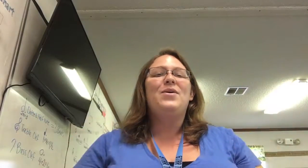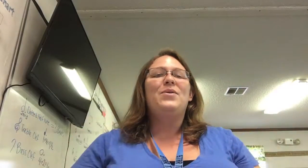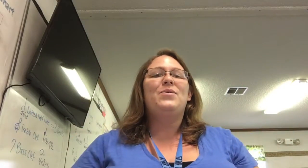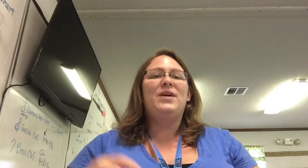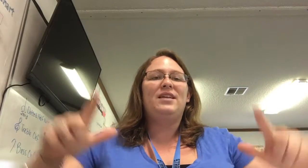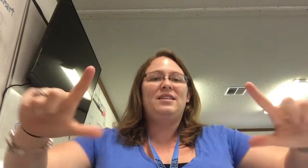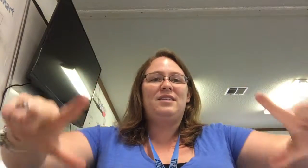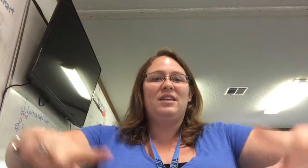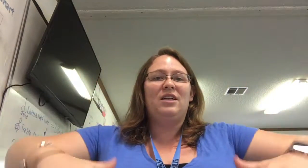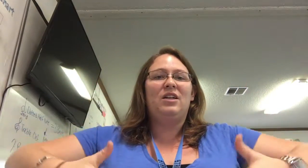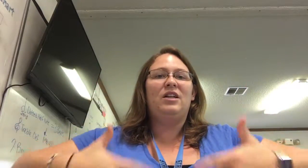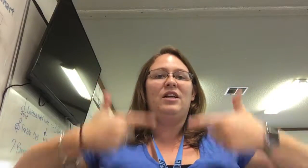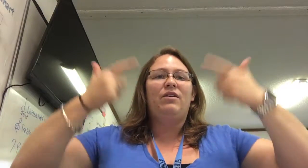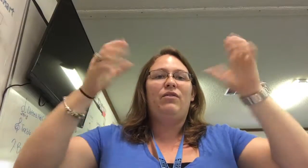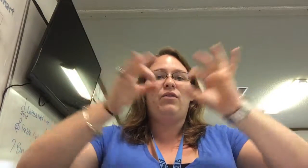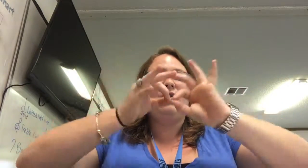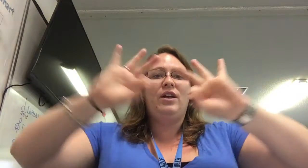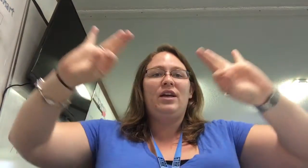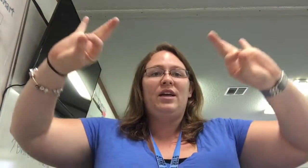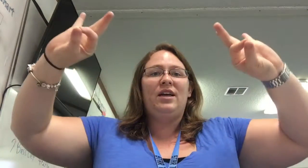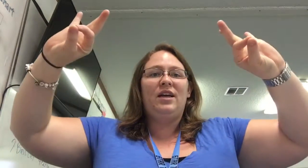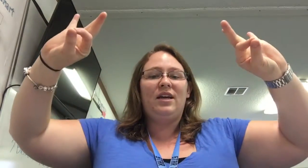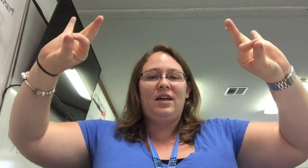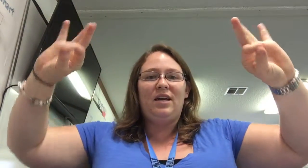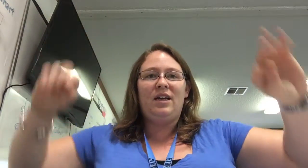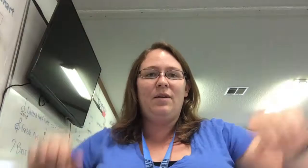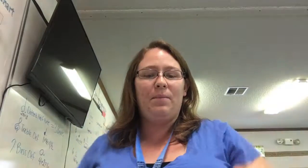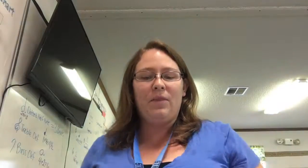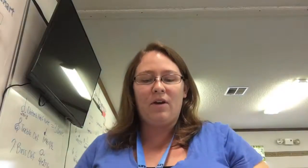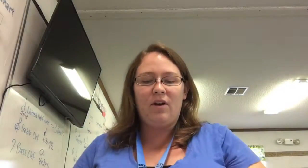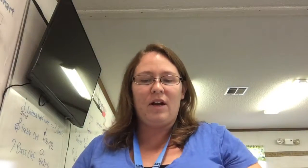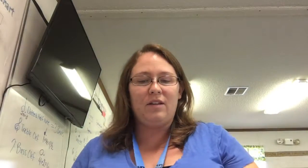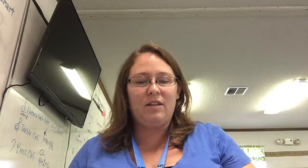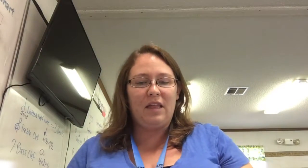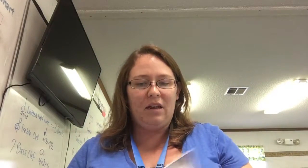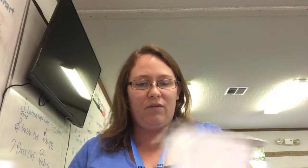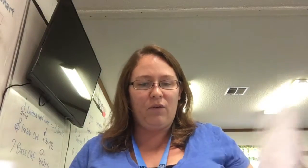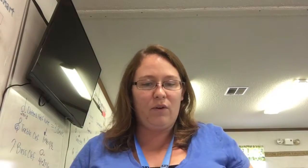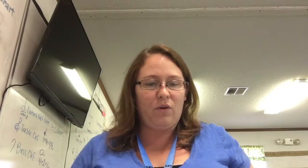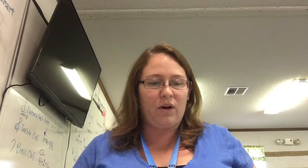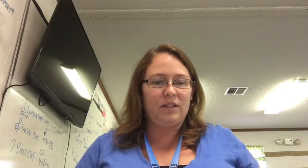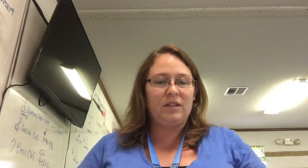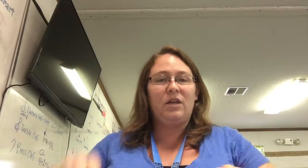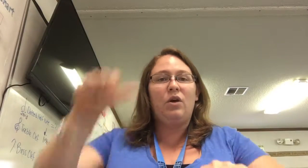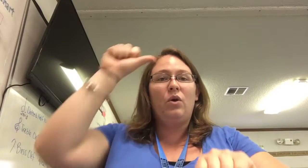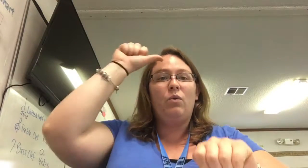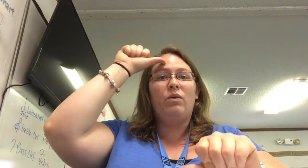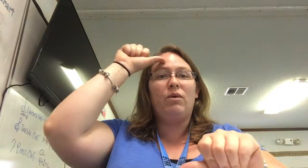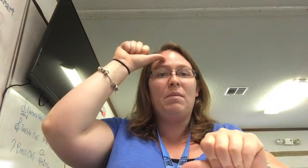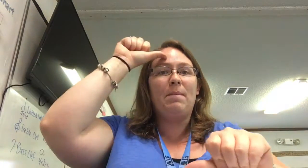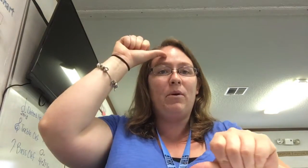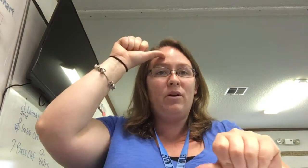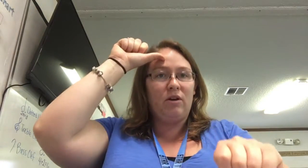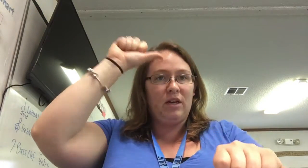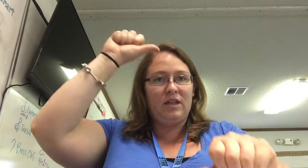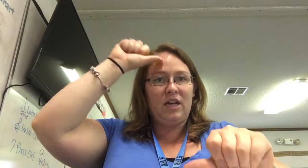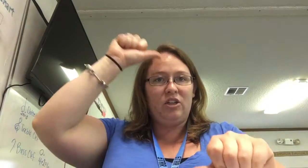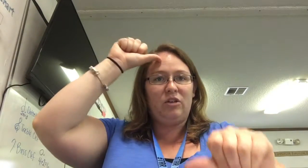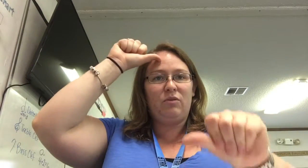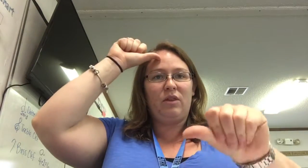We still live free. Alright then for the chorus. We remember you're gonna touch with